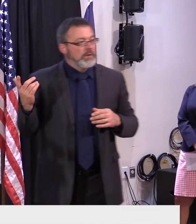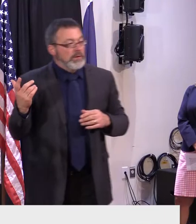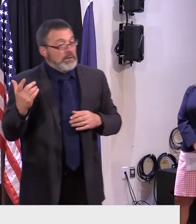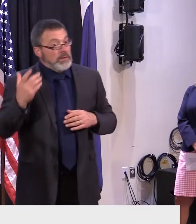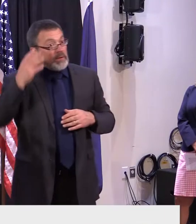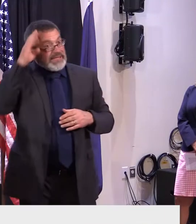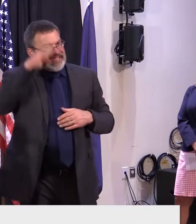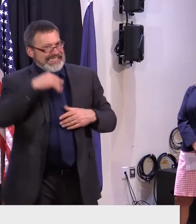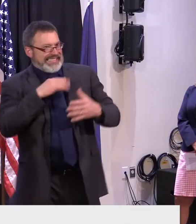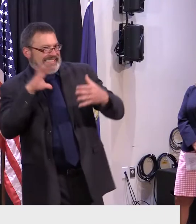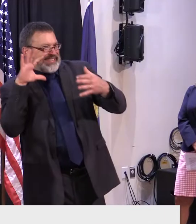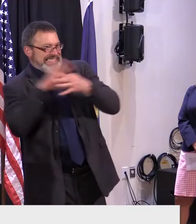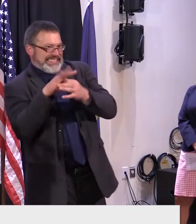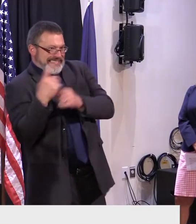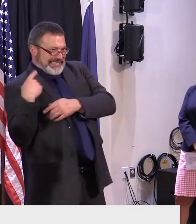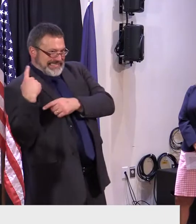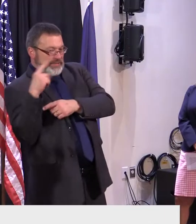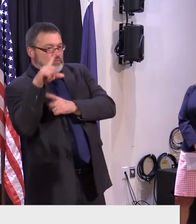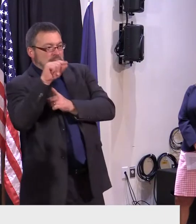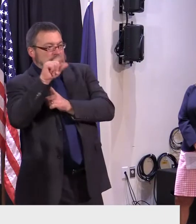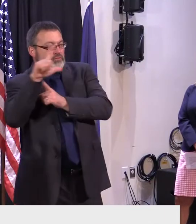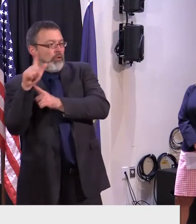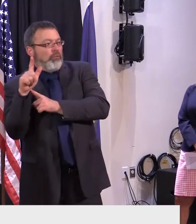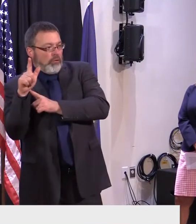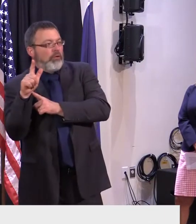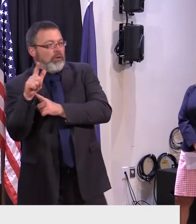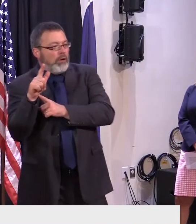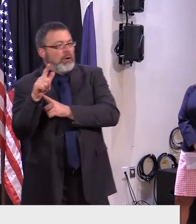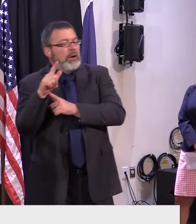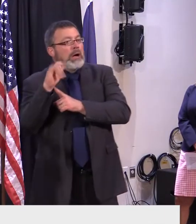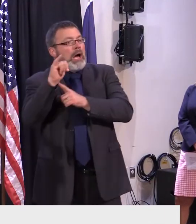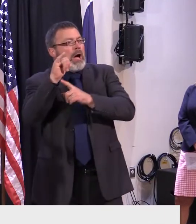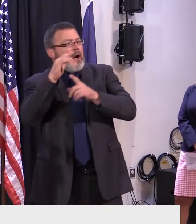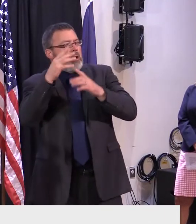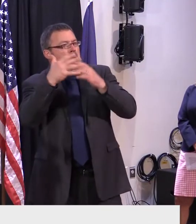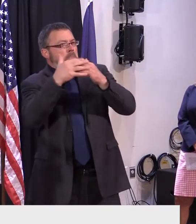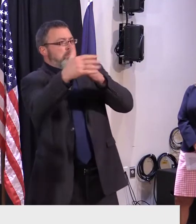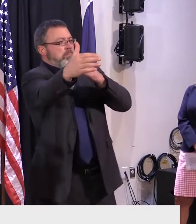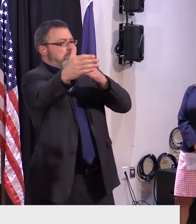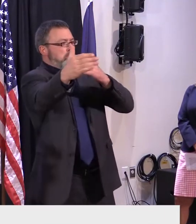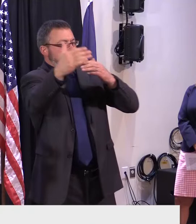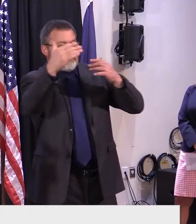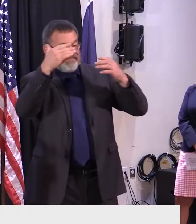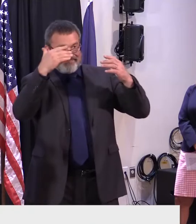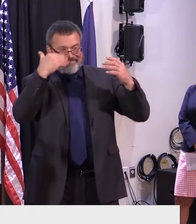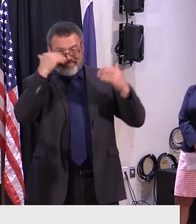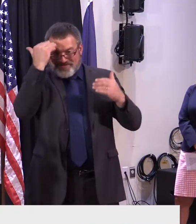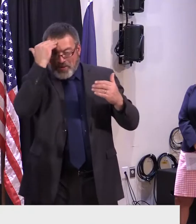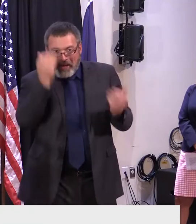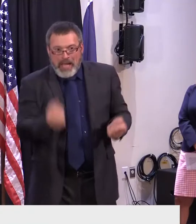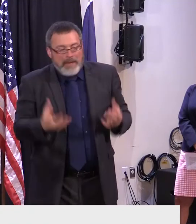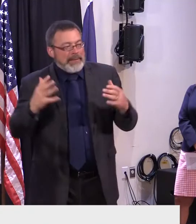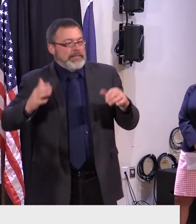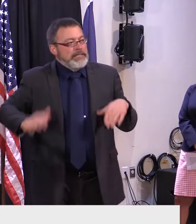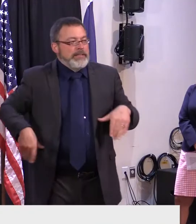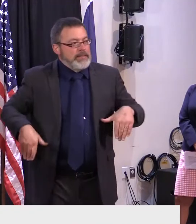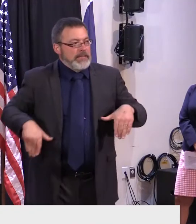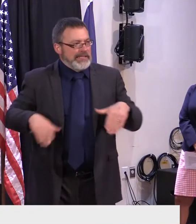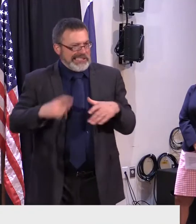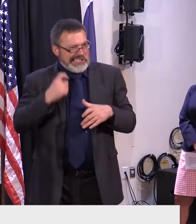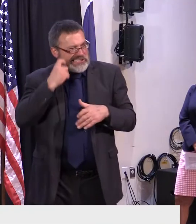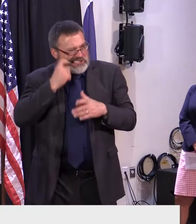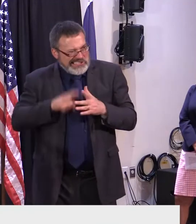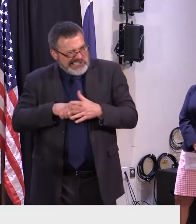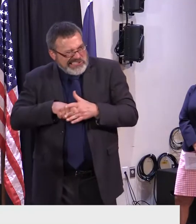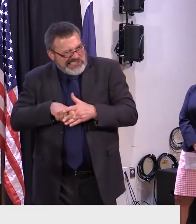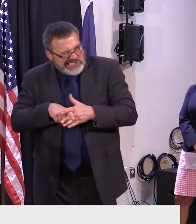seven prospects that we have are very quality leads. So far there has not been one that has opened up just yet. It is a long